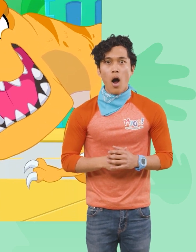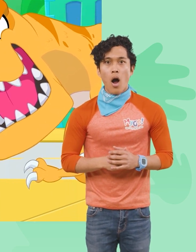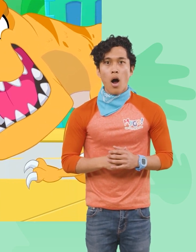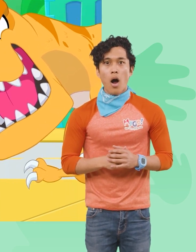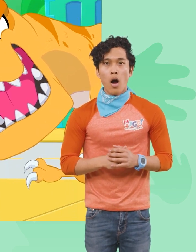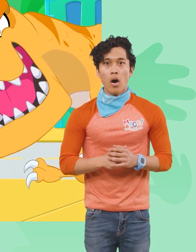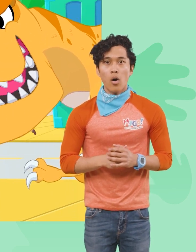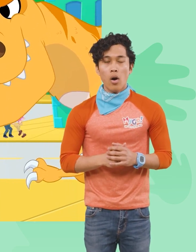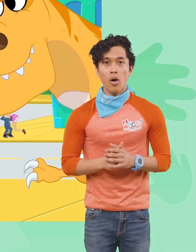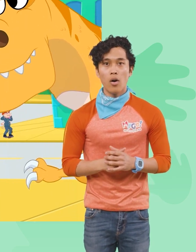I'll